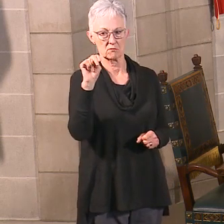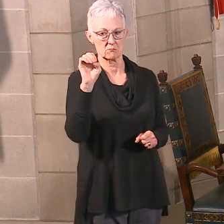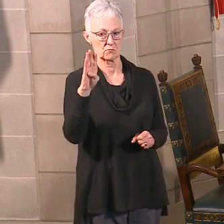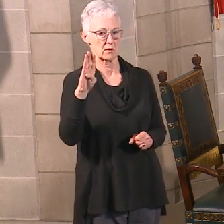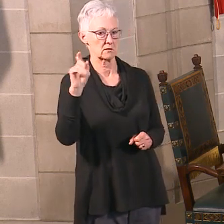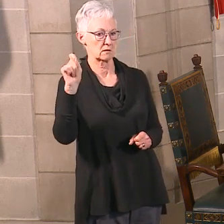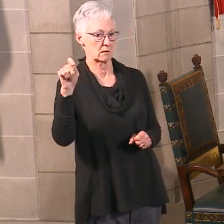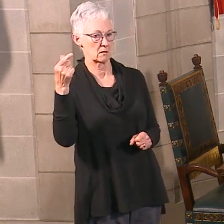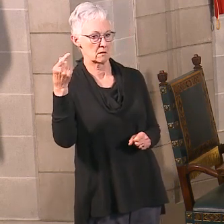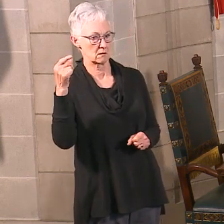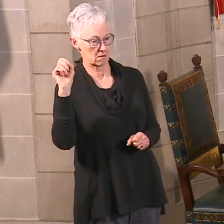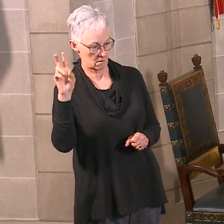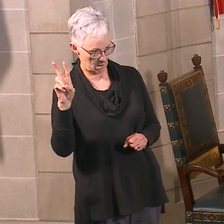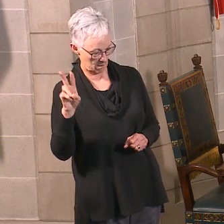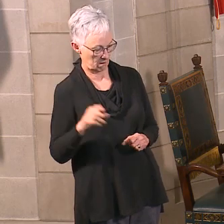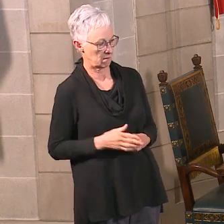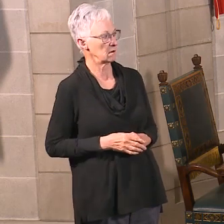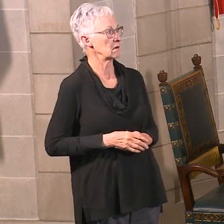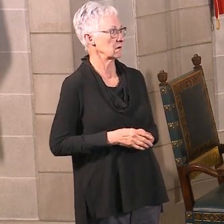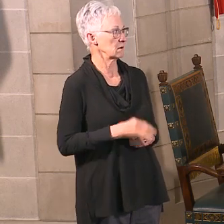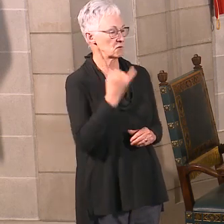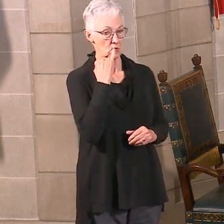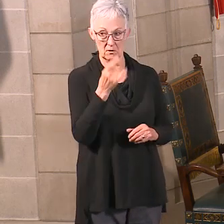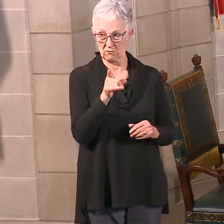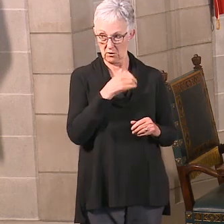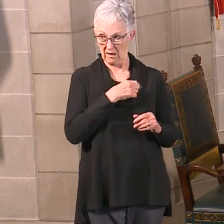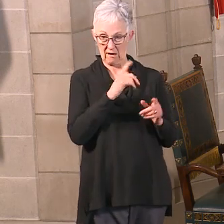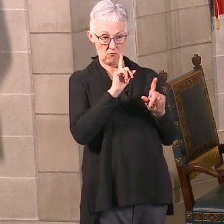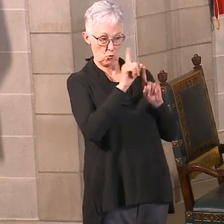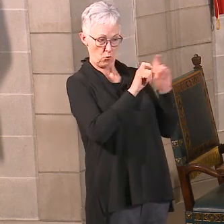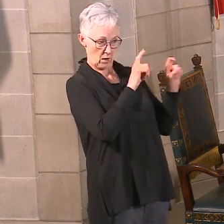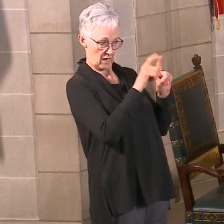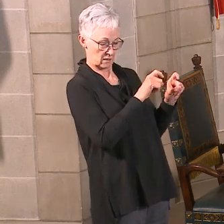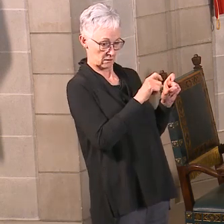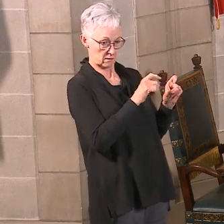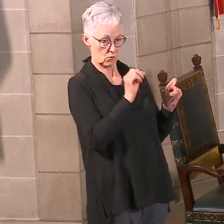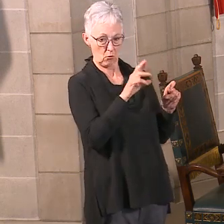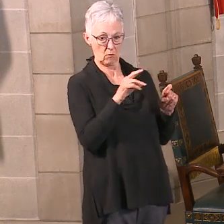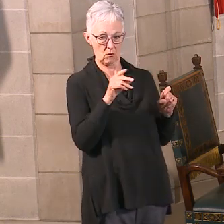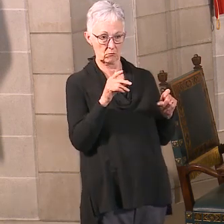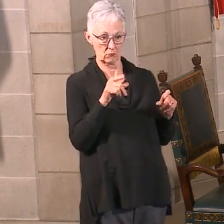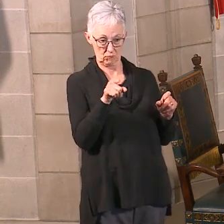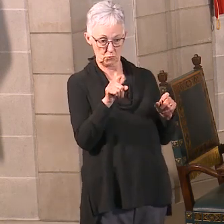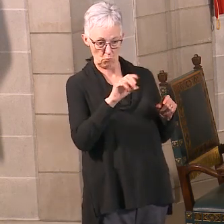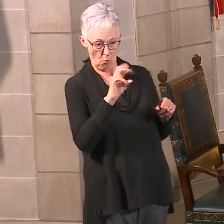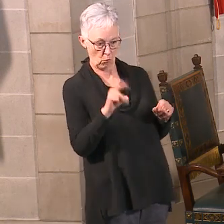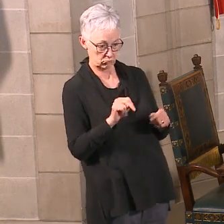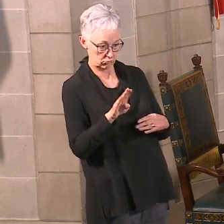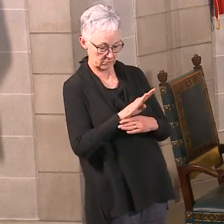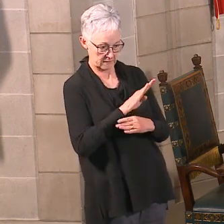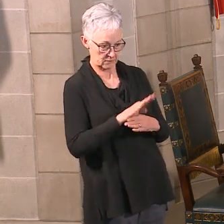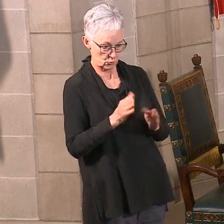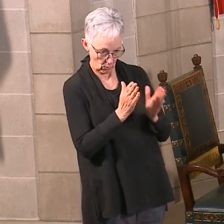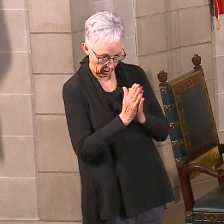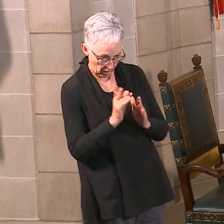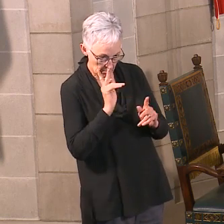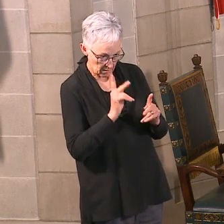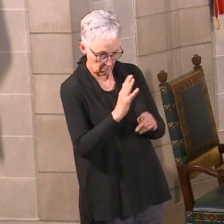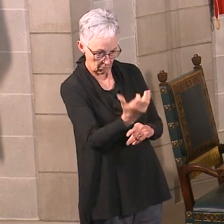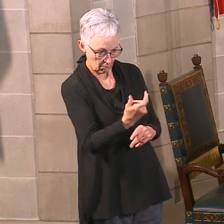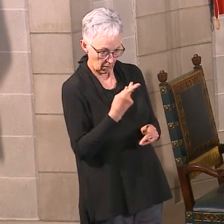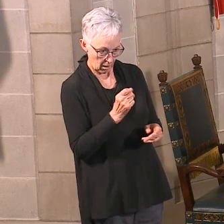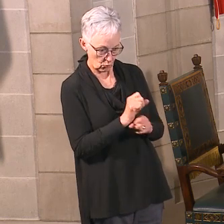that or if you're a business that has asked somebody to come back to work and they haven't done that, that's the place where you can send that e-mail in and